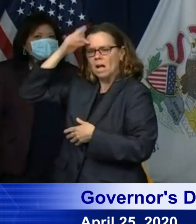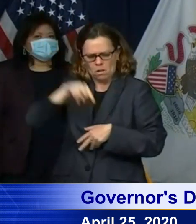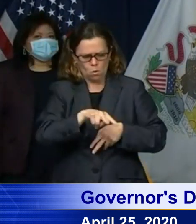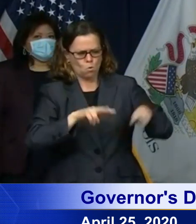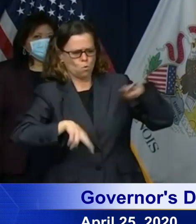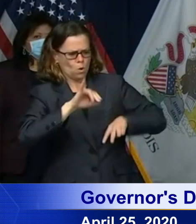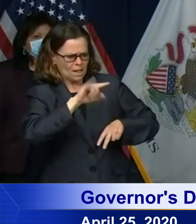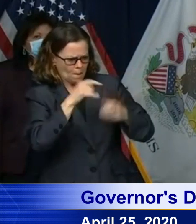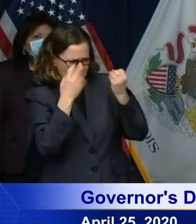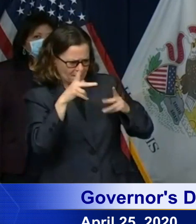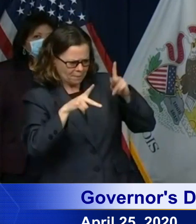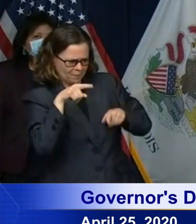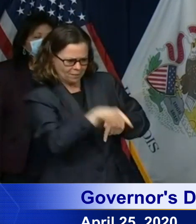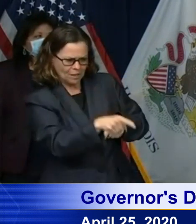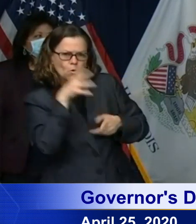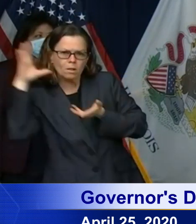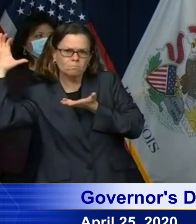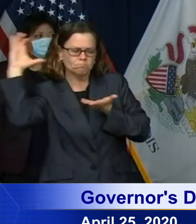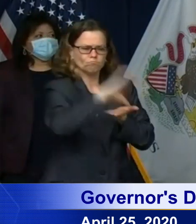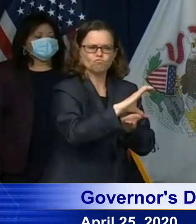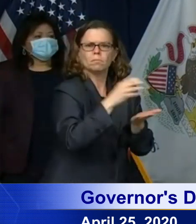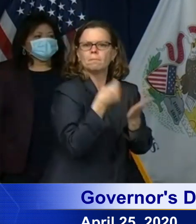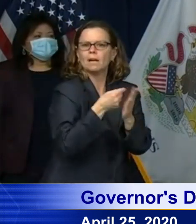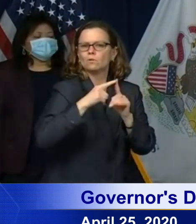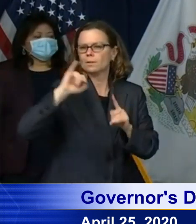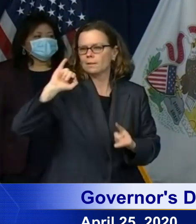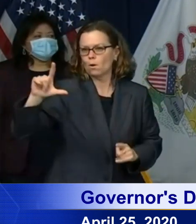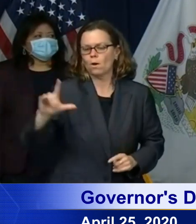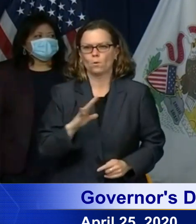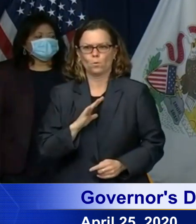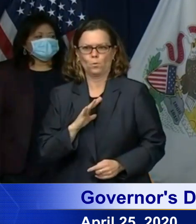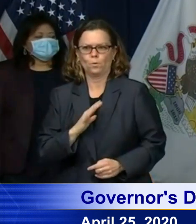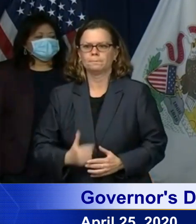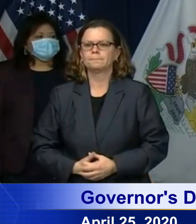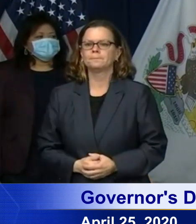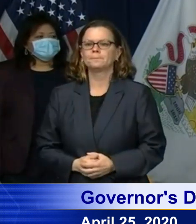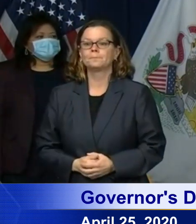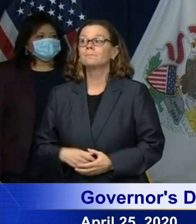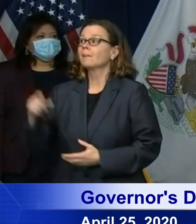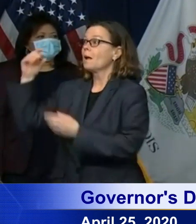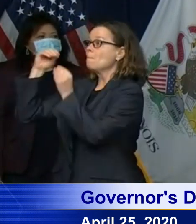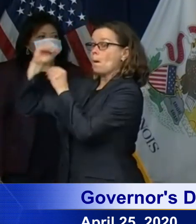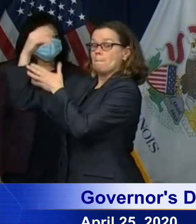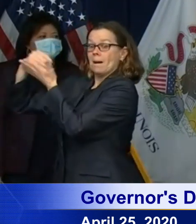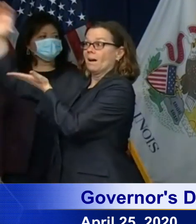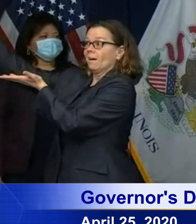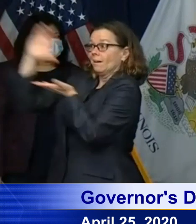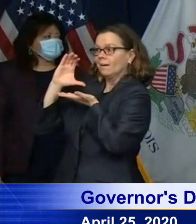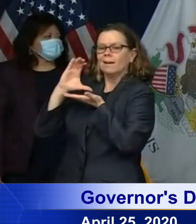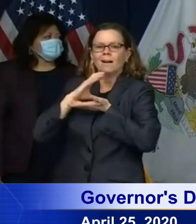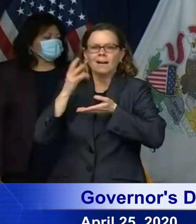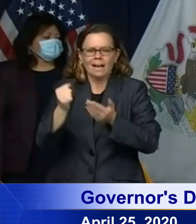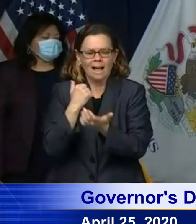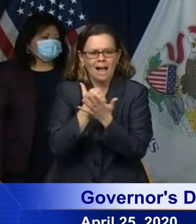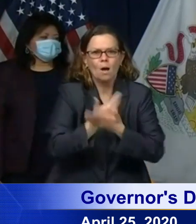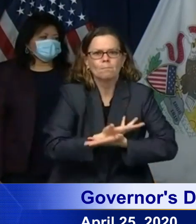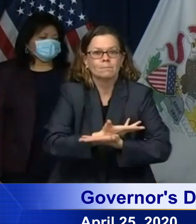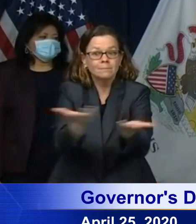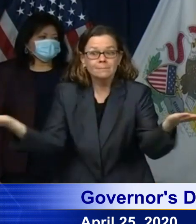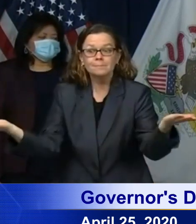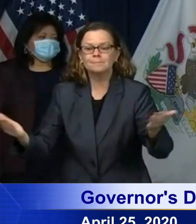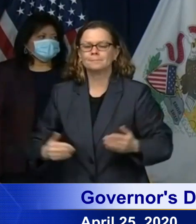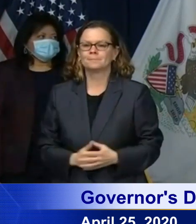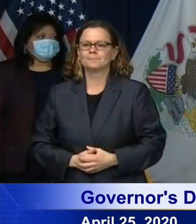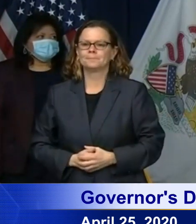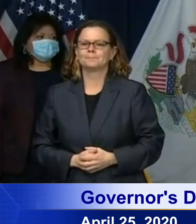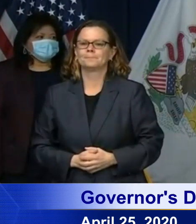again that's 2020census.gov i'm pleased today to be